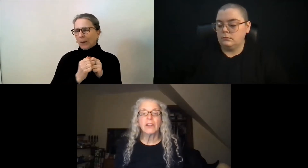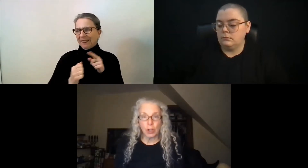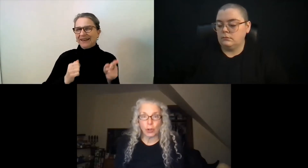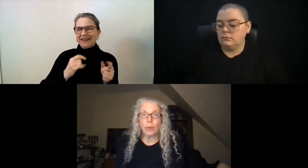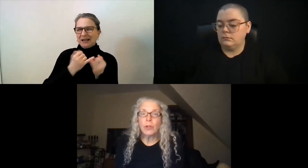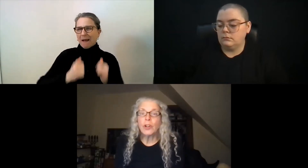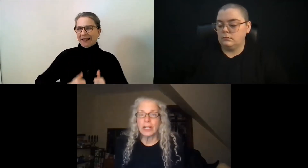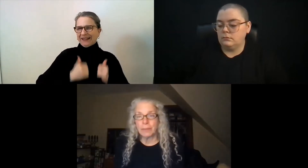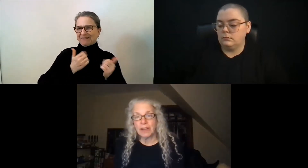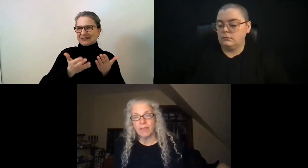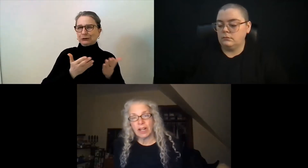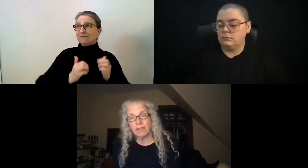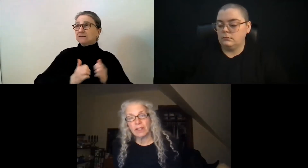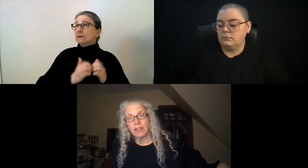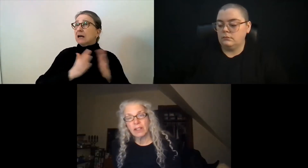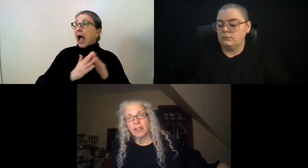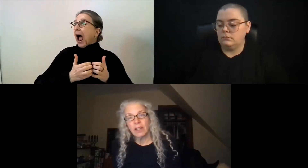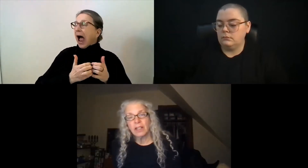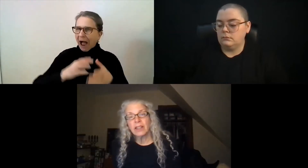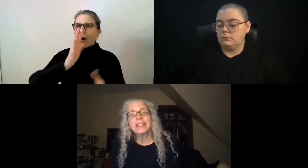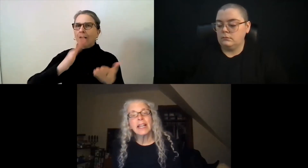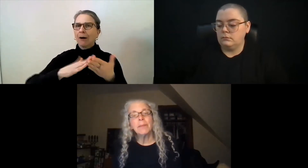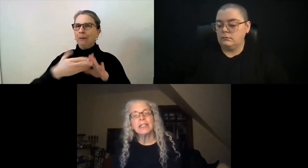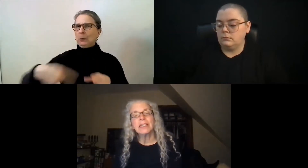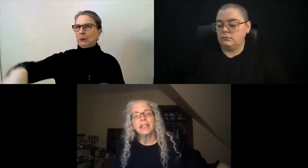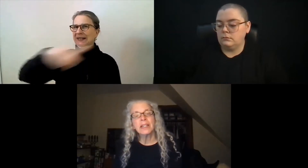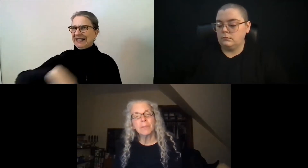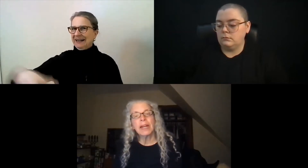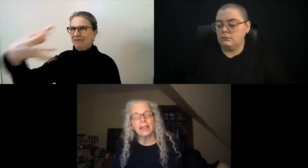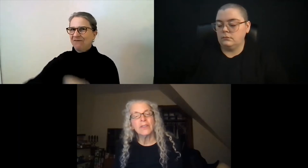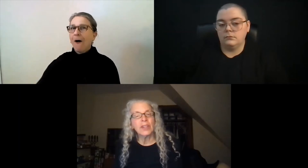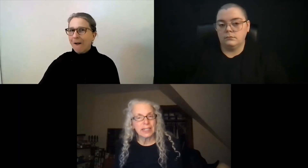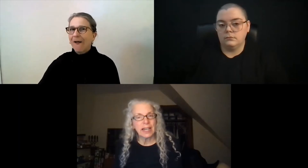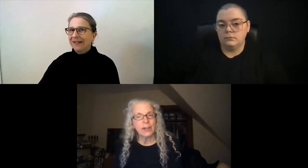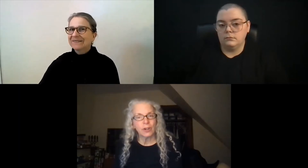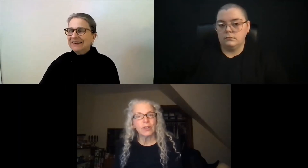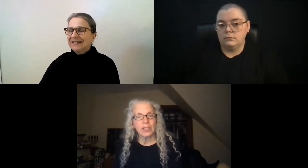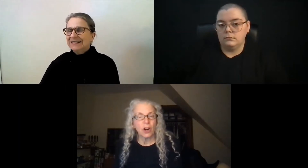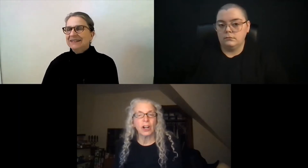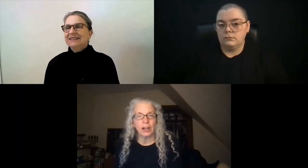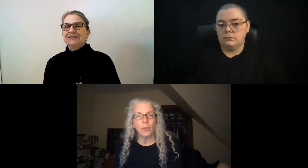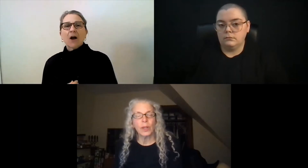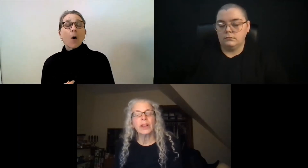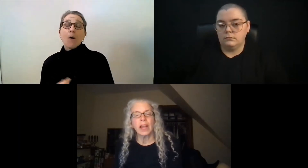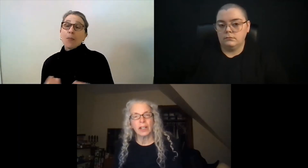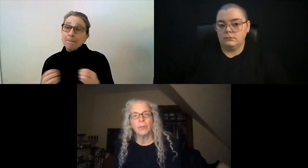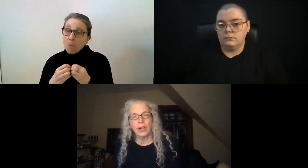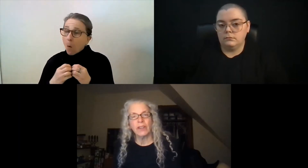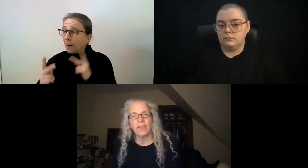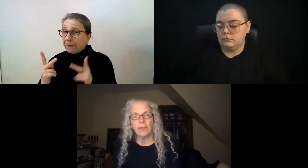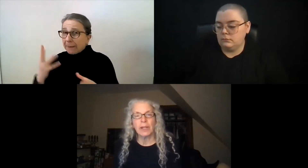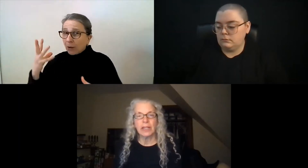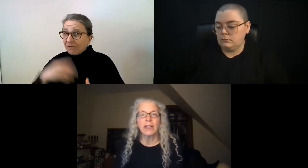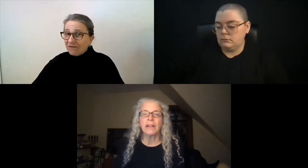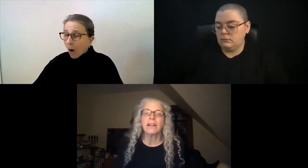needed, you know, the community to be involved. The same as the Independent Living Center started with a lot of community involvement.